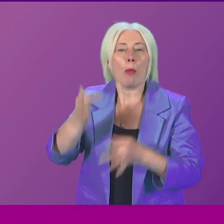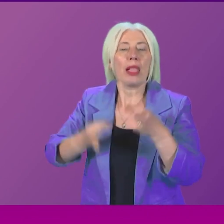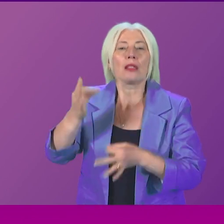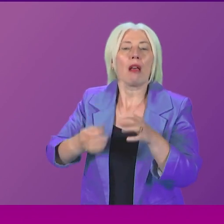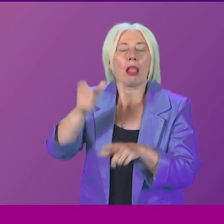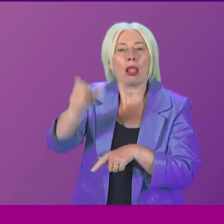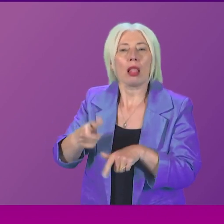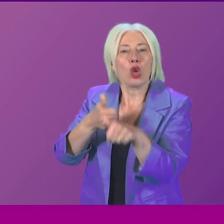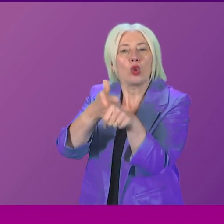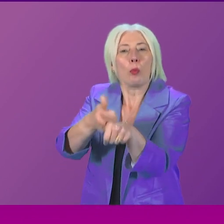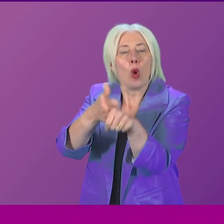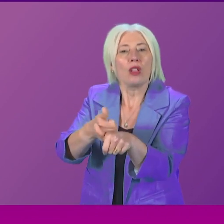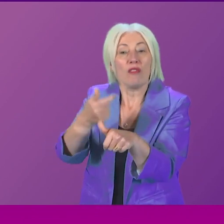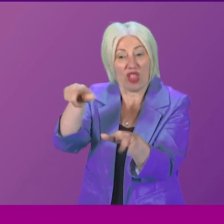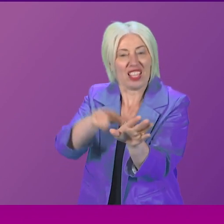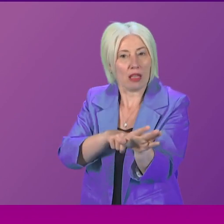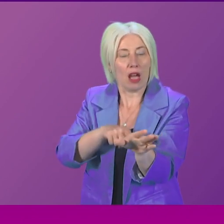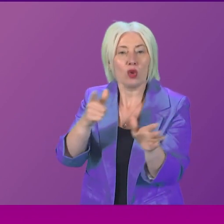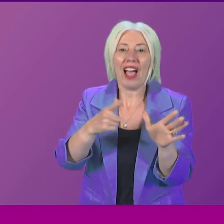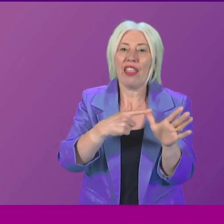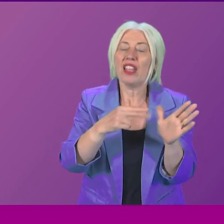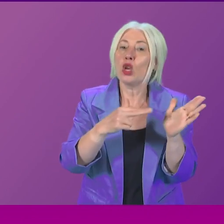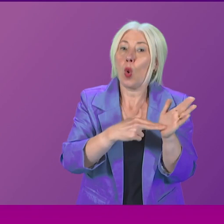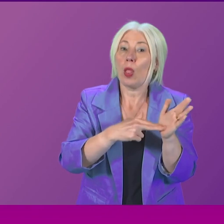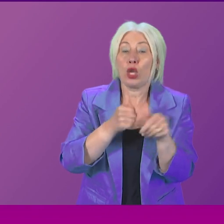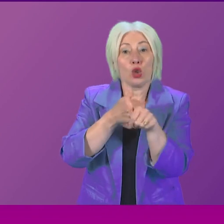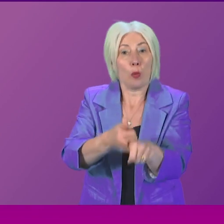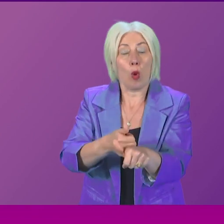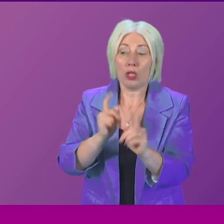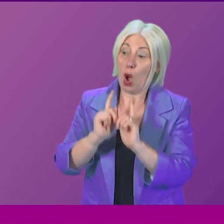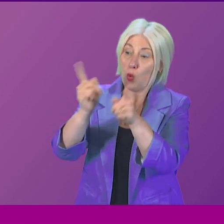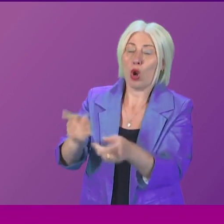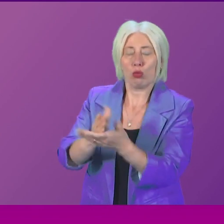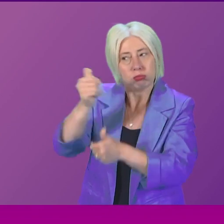of the year at Anthony Nolan's support awards and very well-deserved indeed.